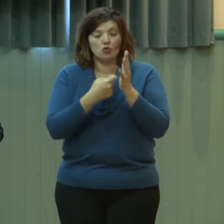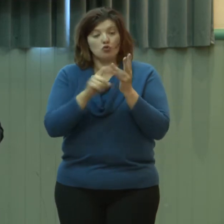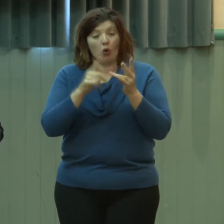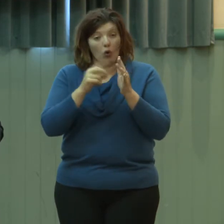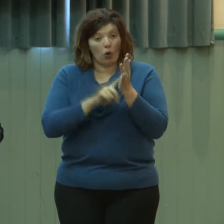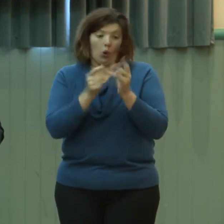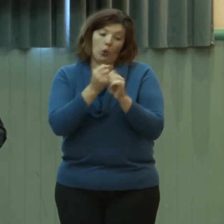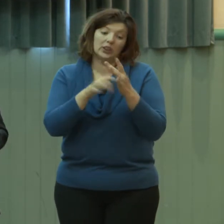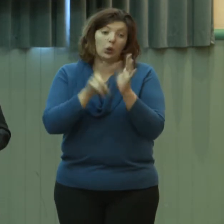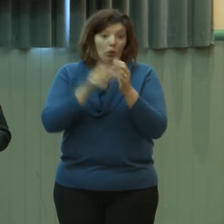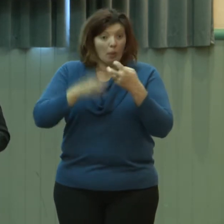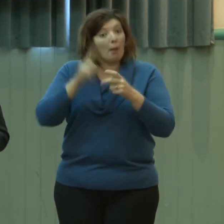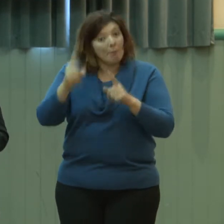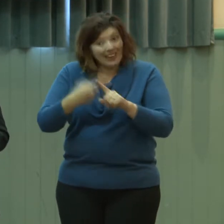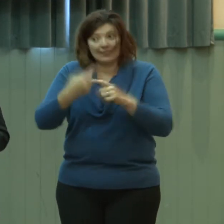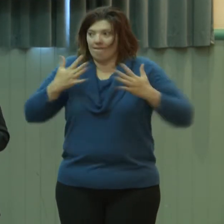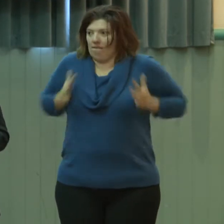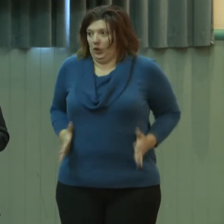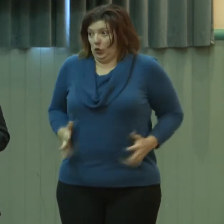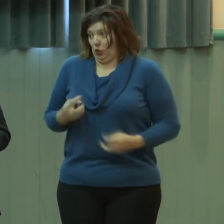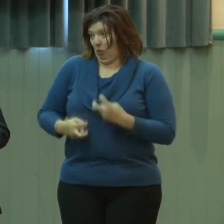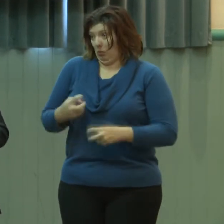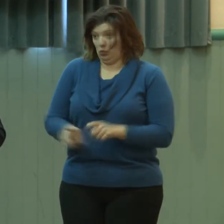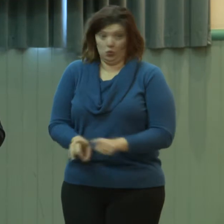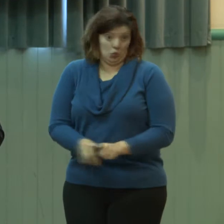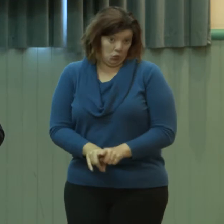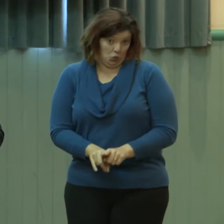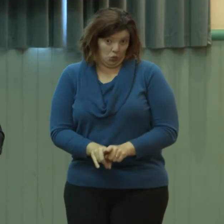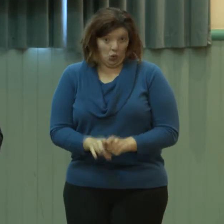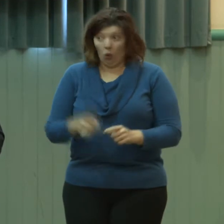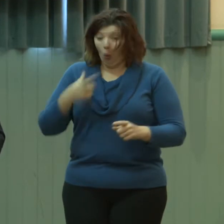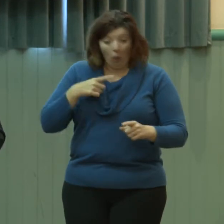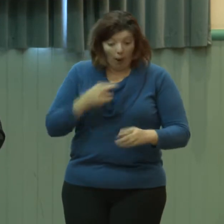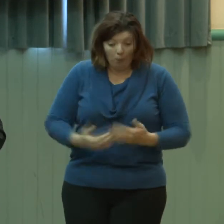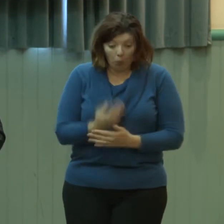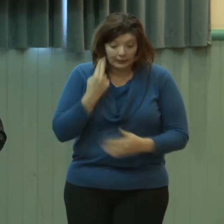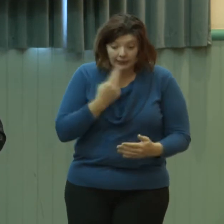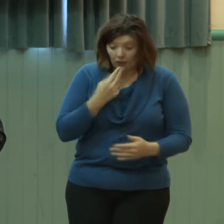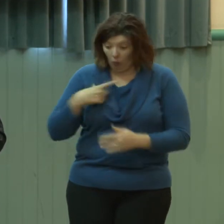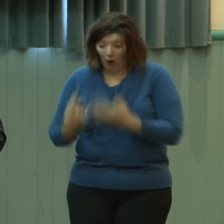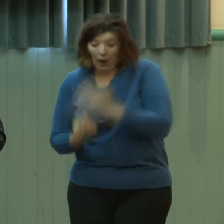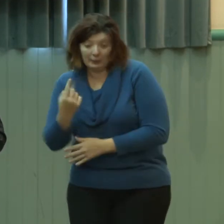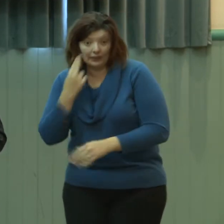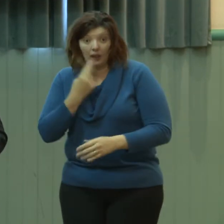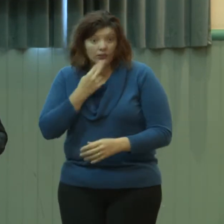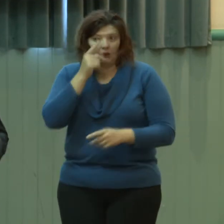etiology or the causes of deafness are different in every country. So if you go to Africa, you might have kids with